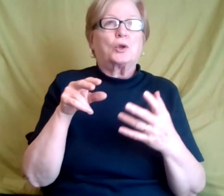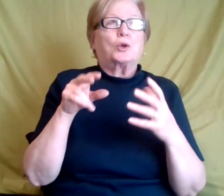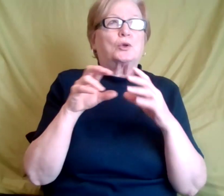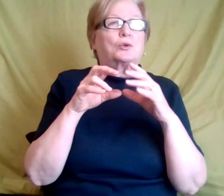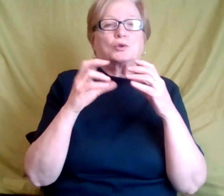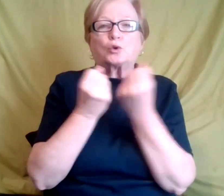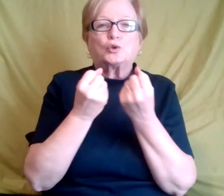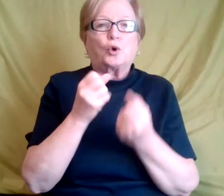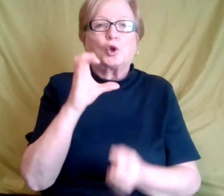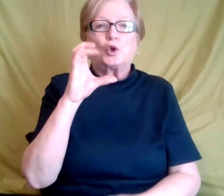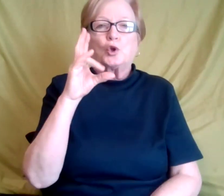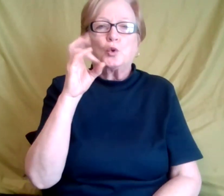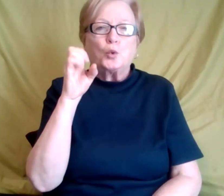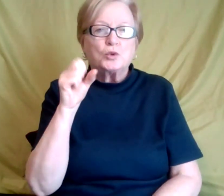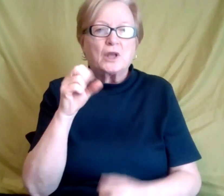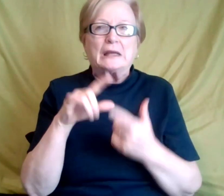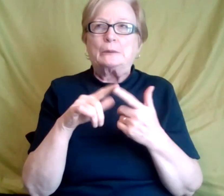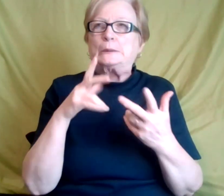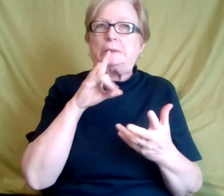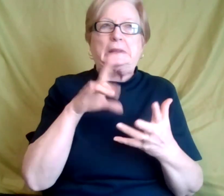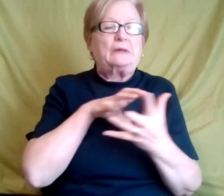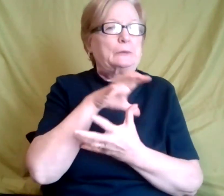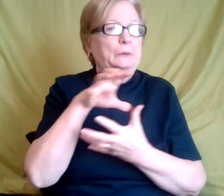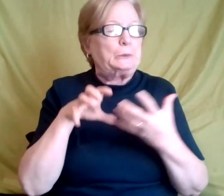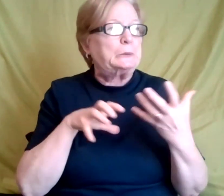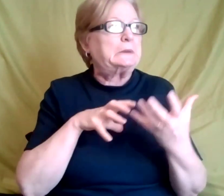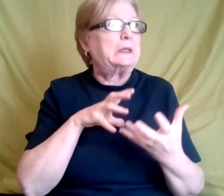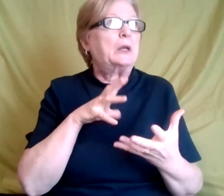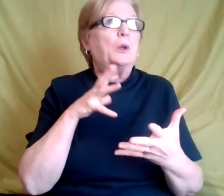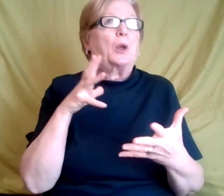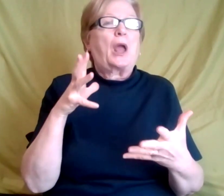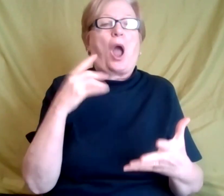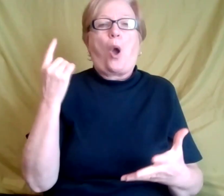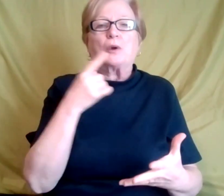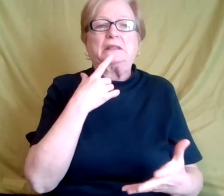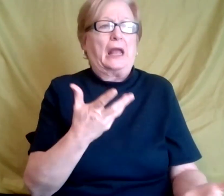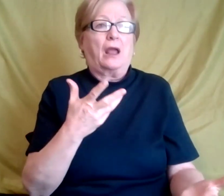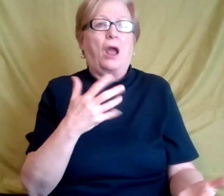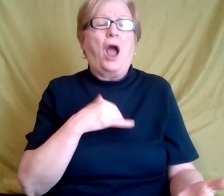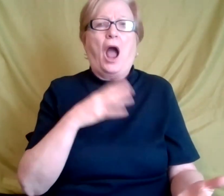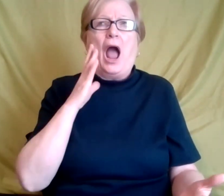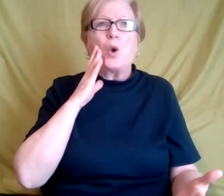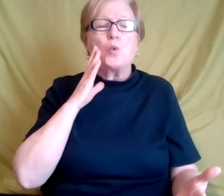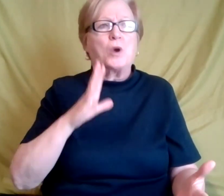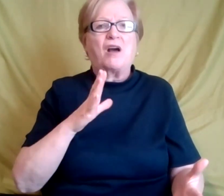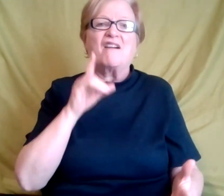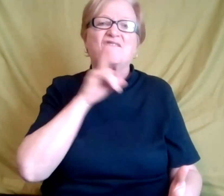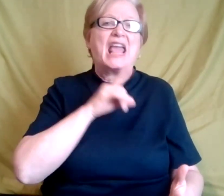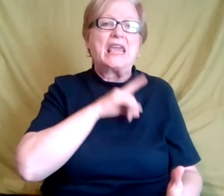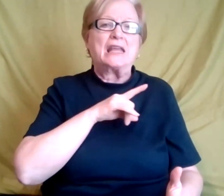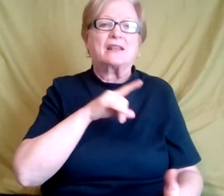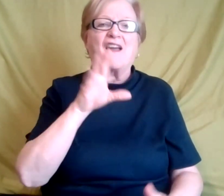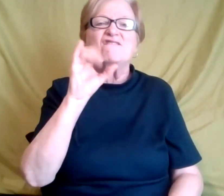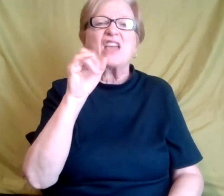confusing. And it was, I would always say things like, okay, I'm going to fake it till I make it or it's